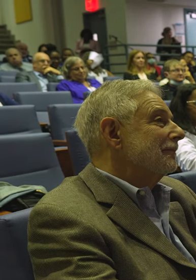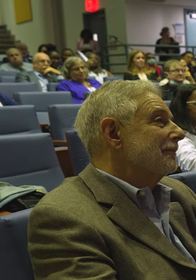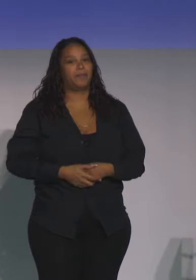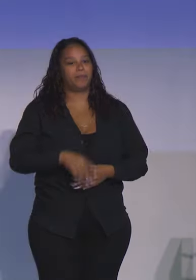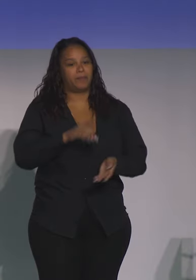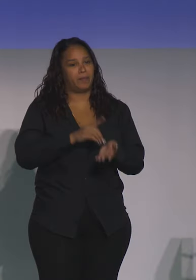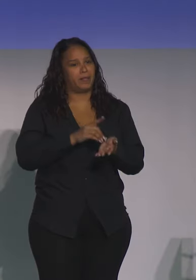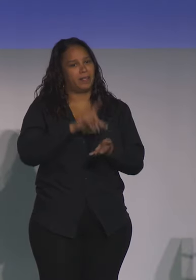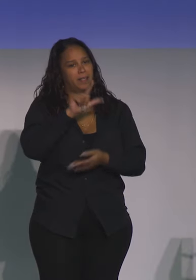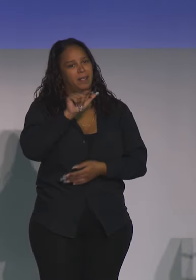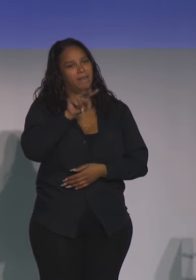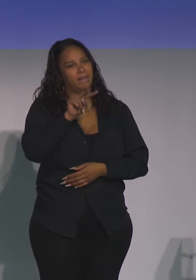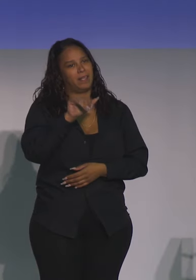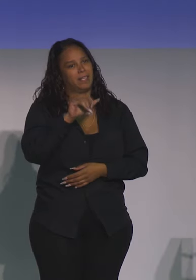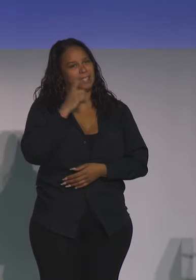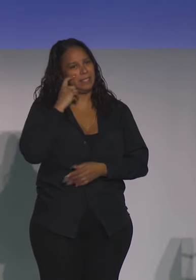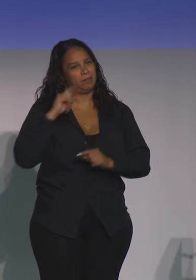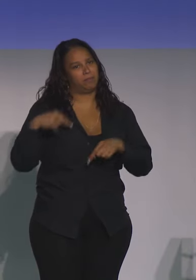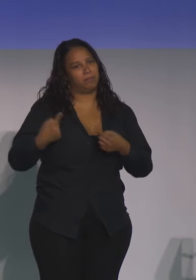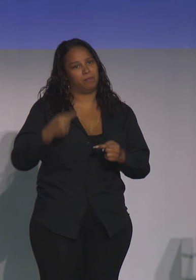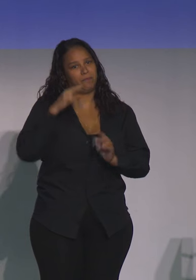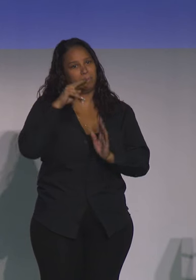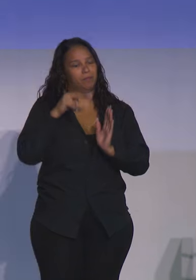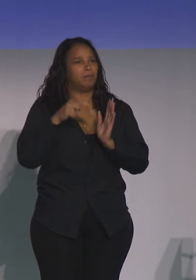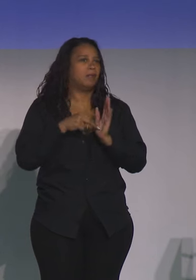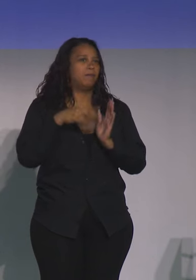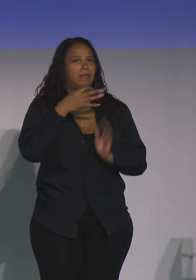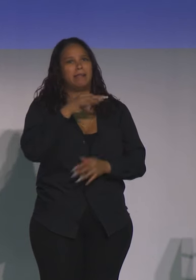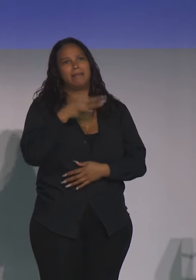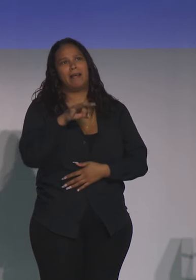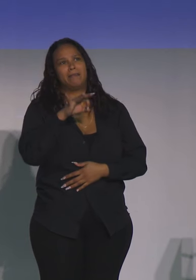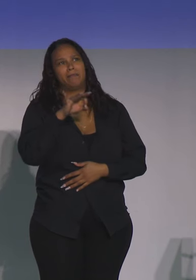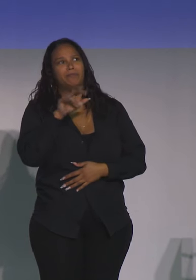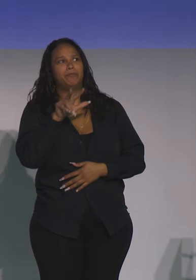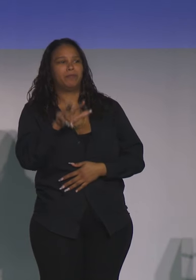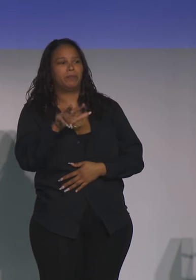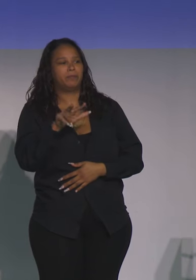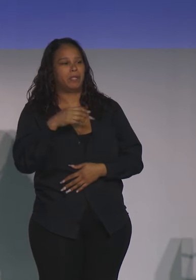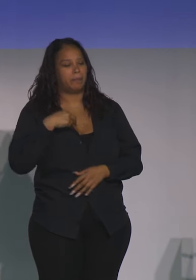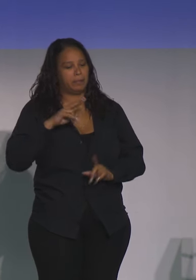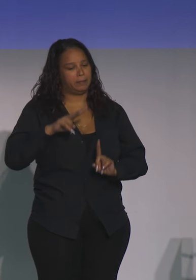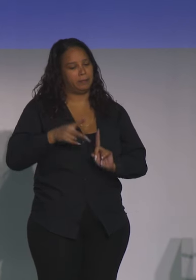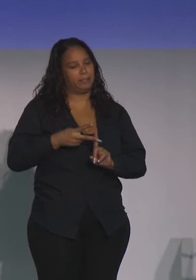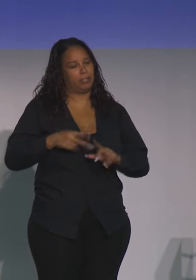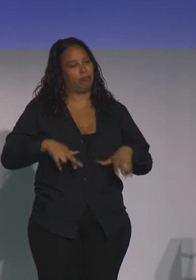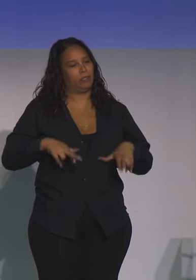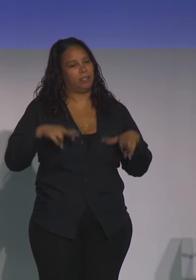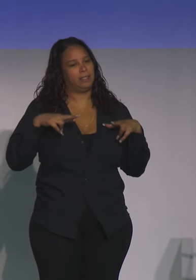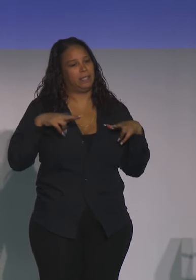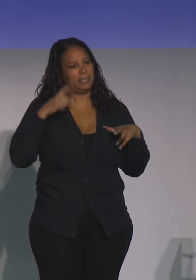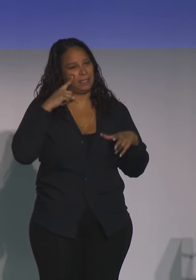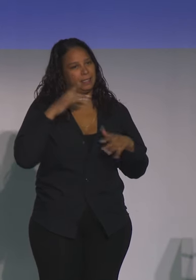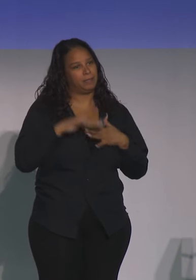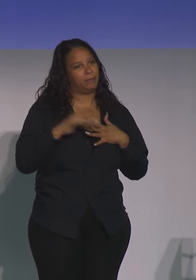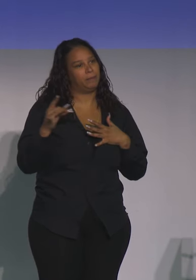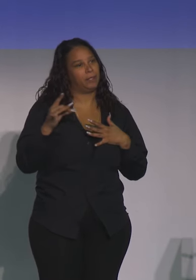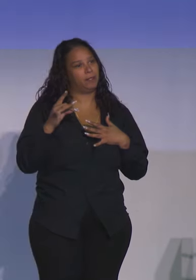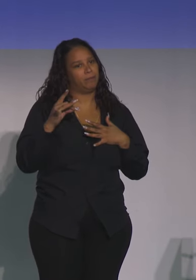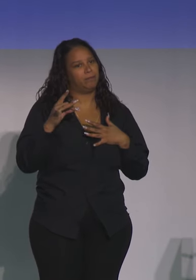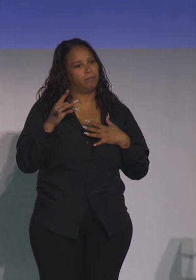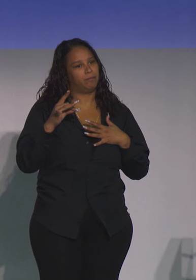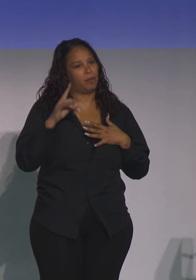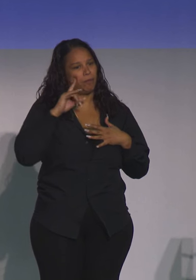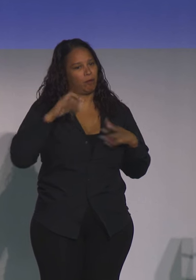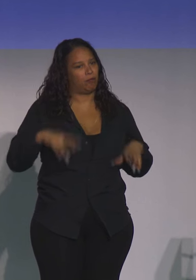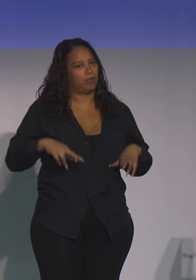Levine since 1993 when as a second-year resident, I was elected to the Residence